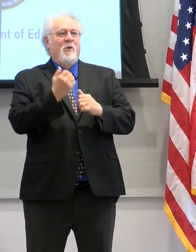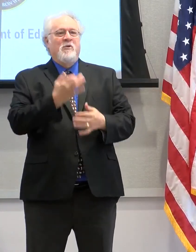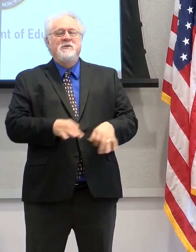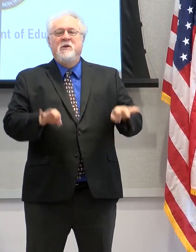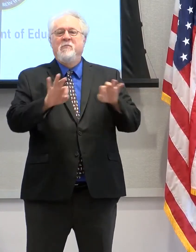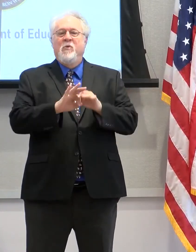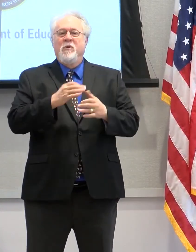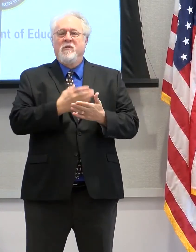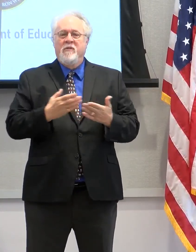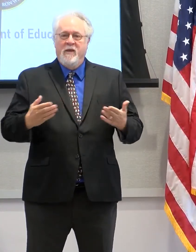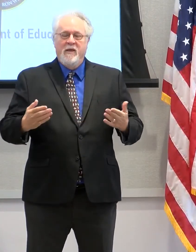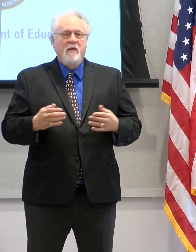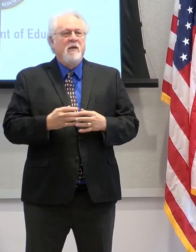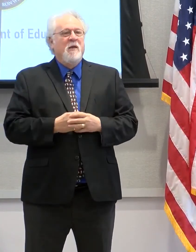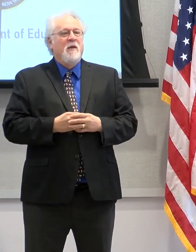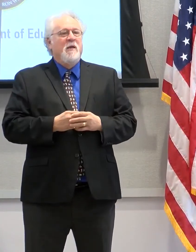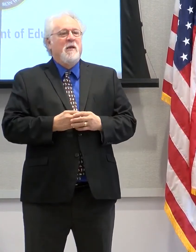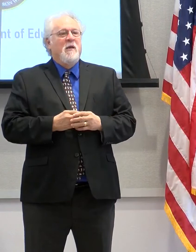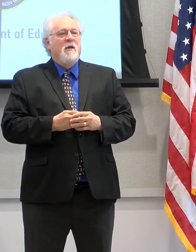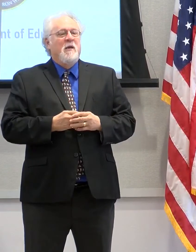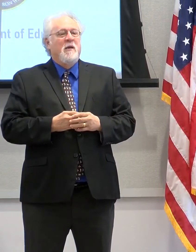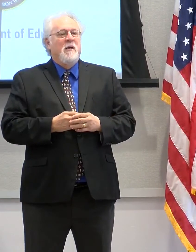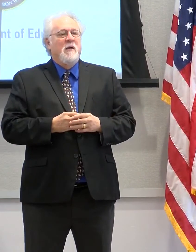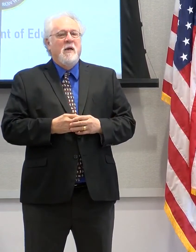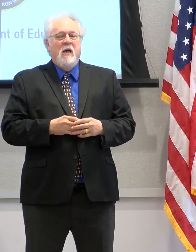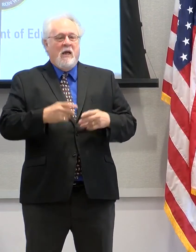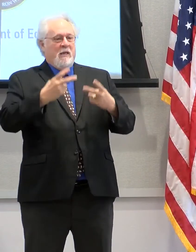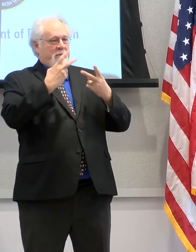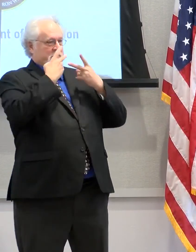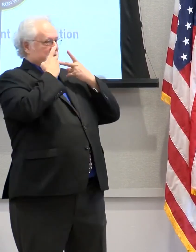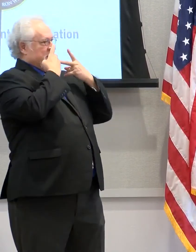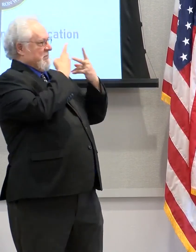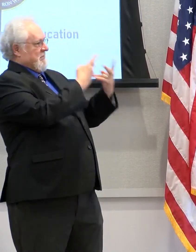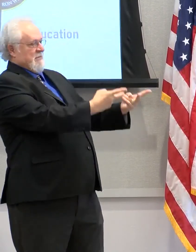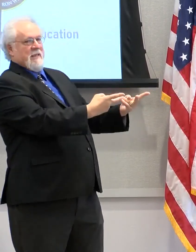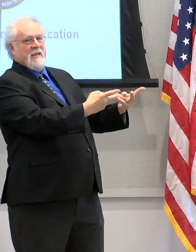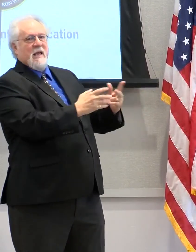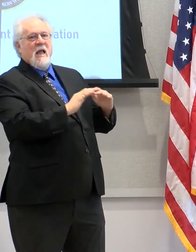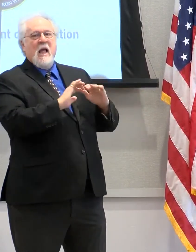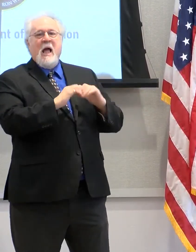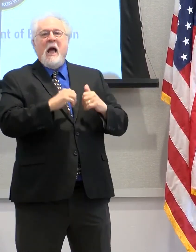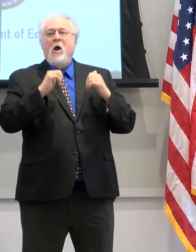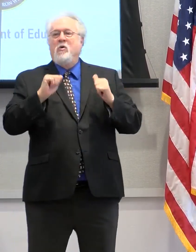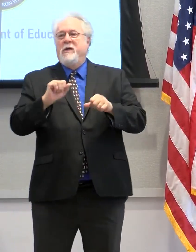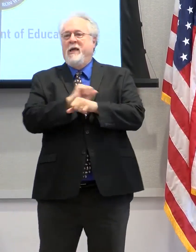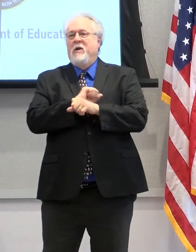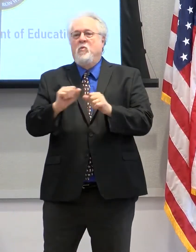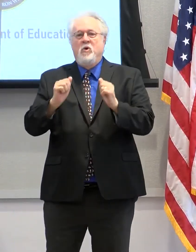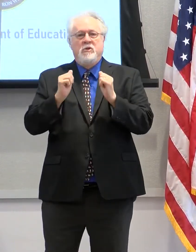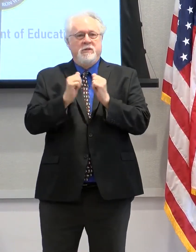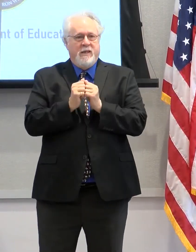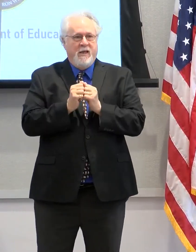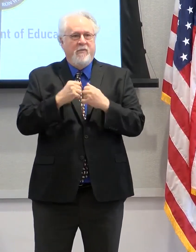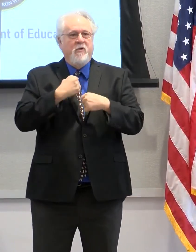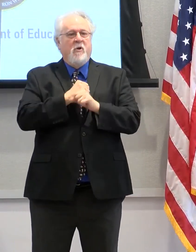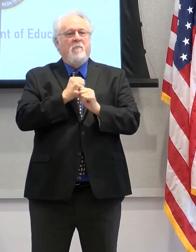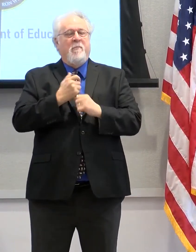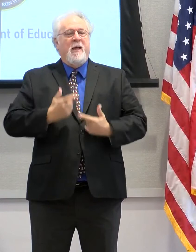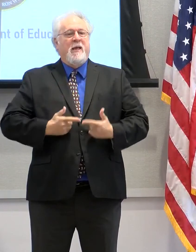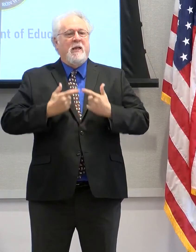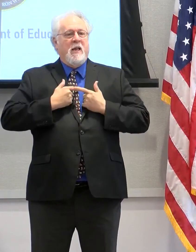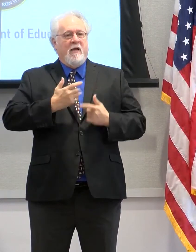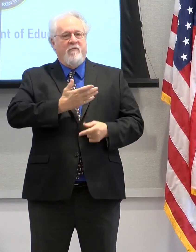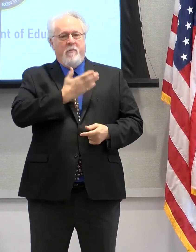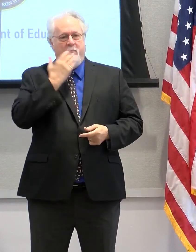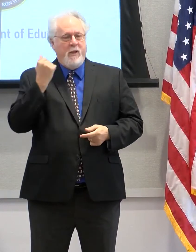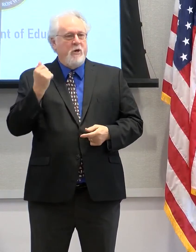about it is it's a visible manifestation of how we can work together to make lives better